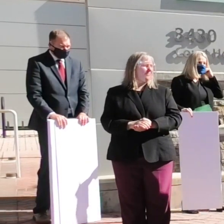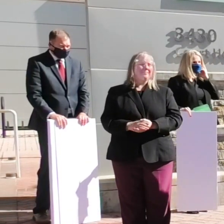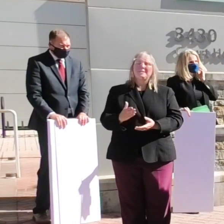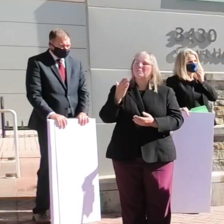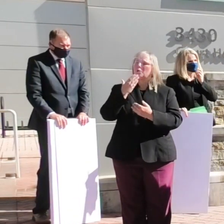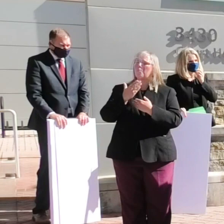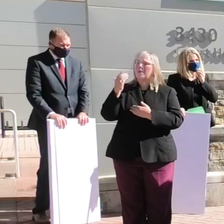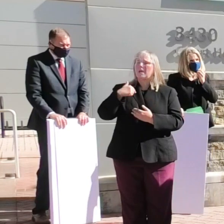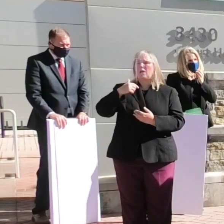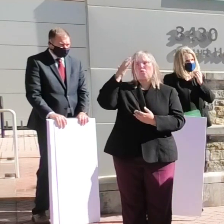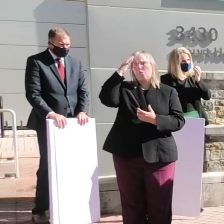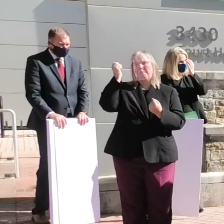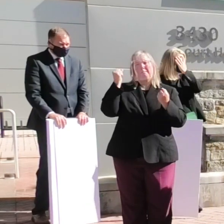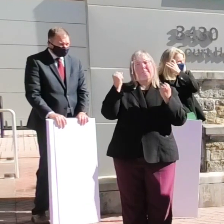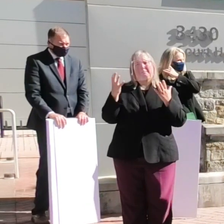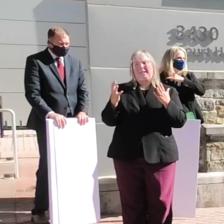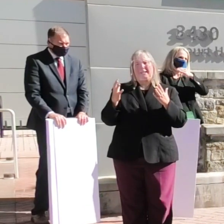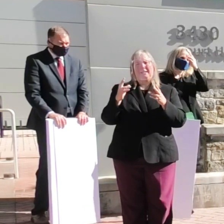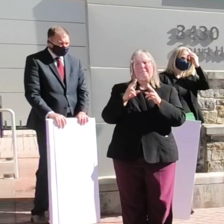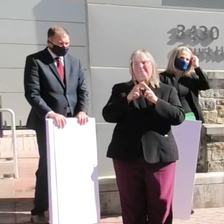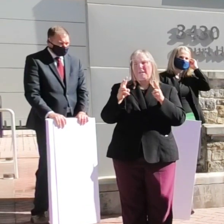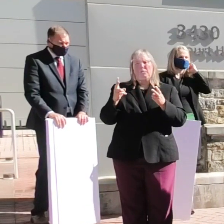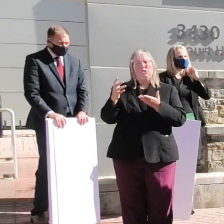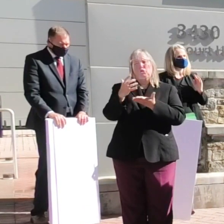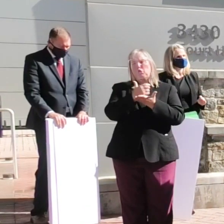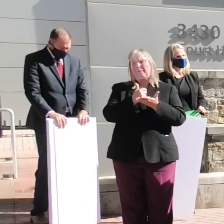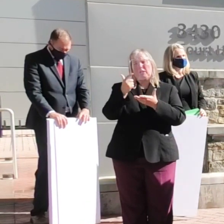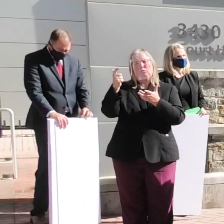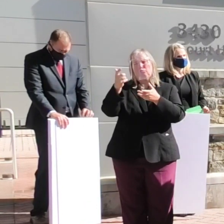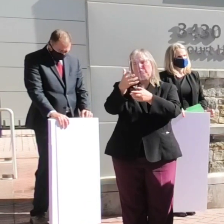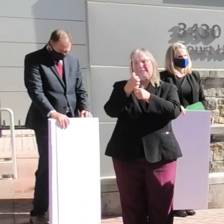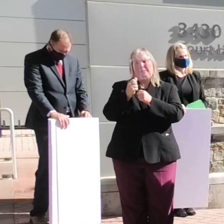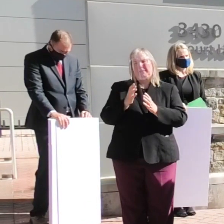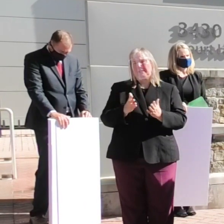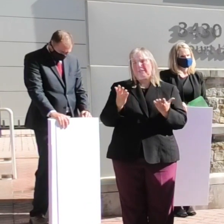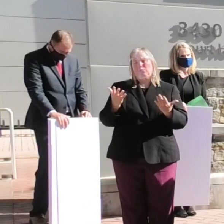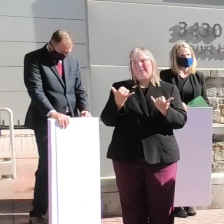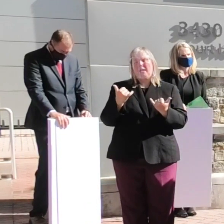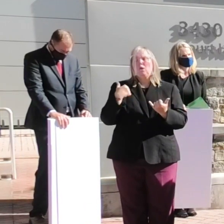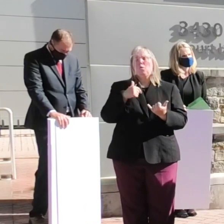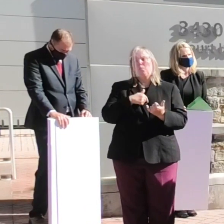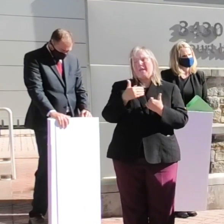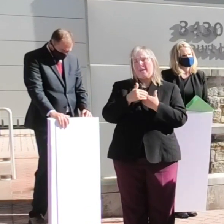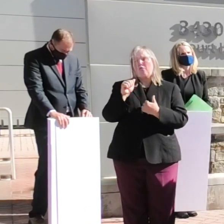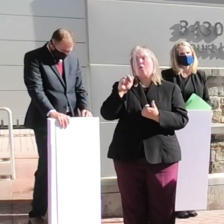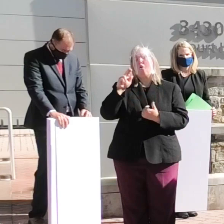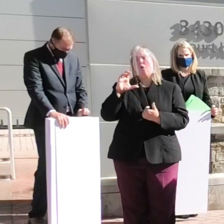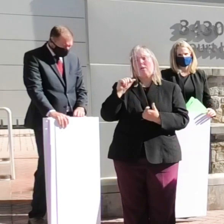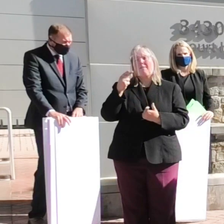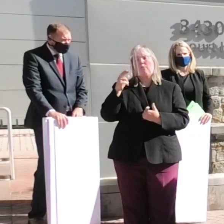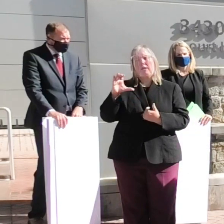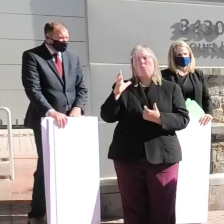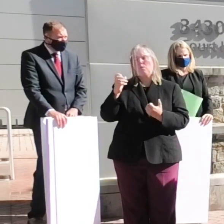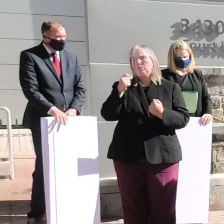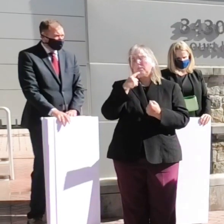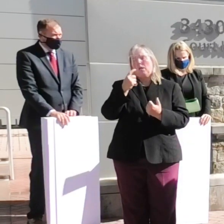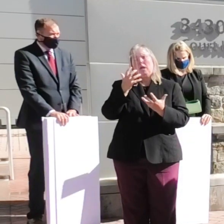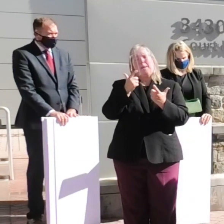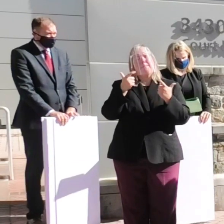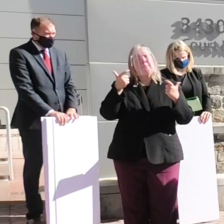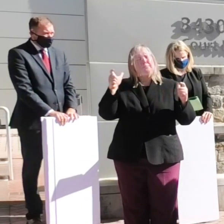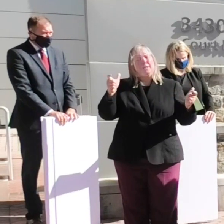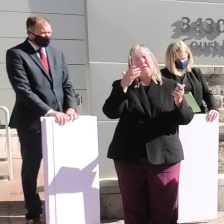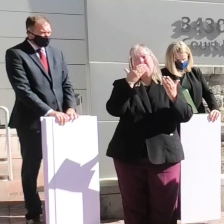Good morning. I know there's a lot of very deserving recipients here today and we at the Arc of Howard County want to say a huge thank